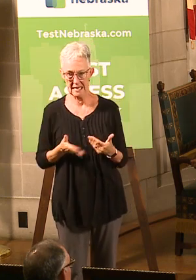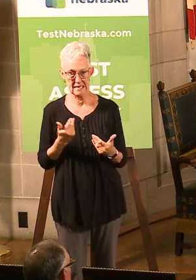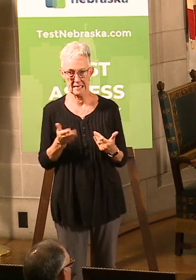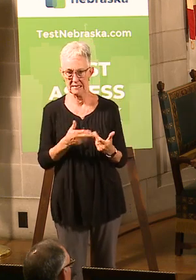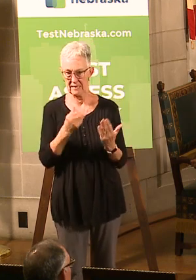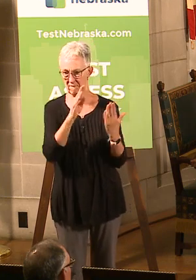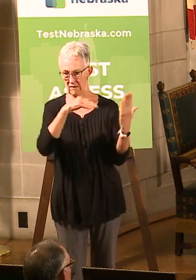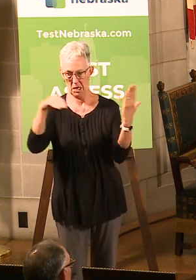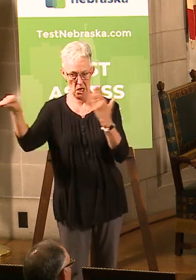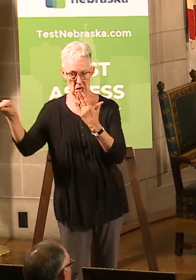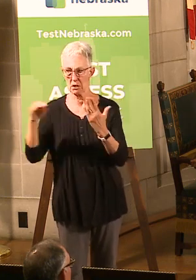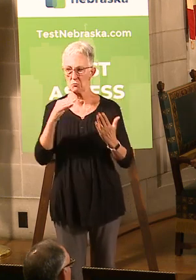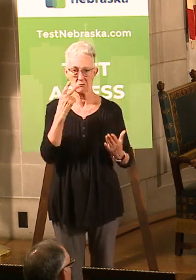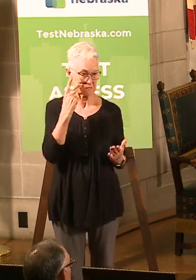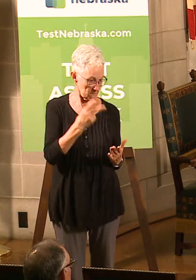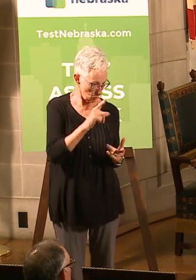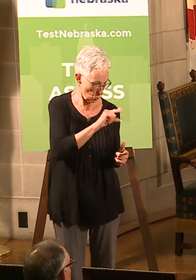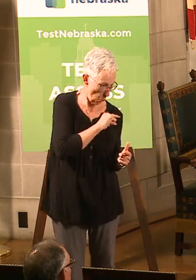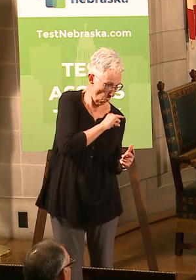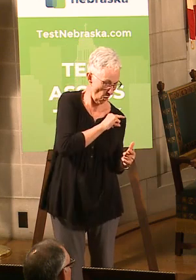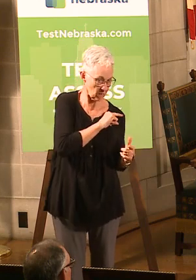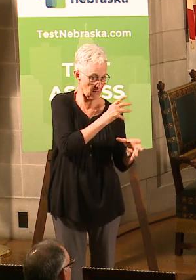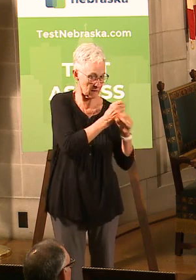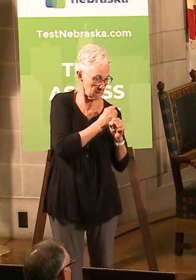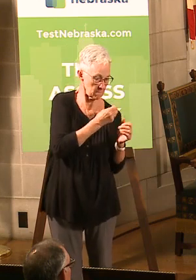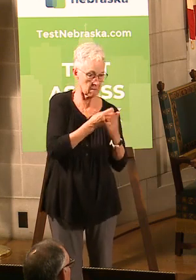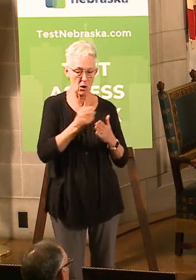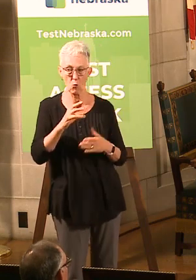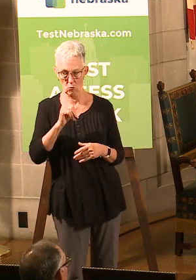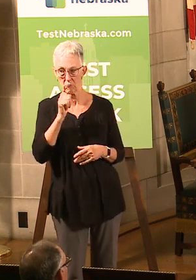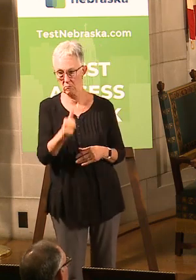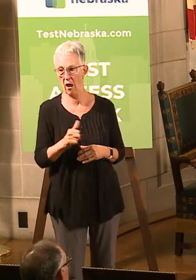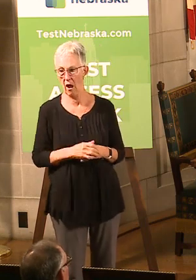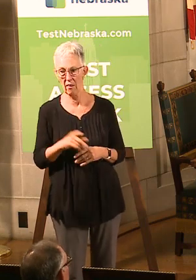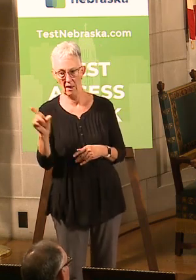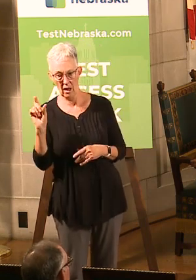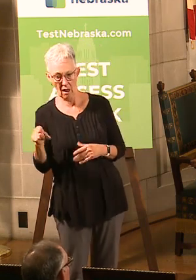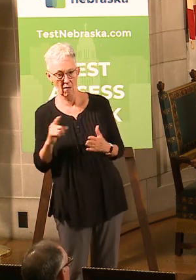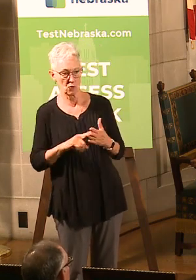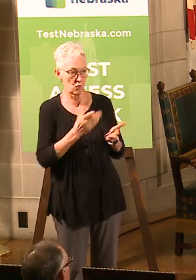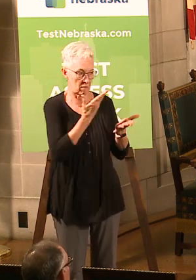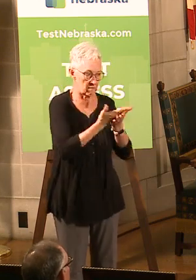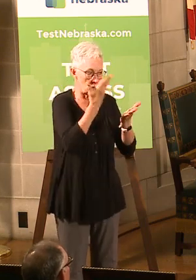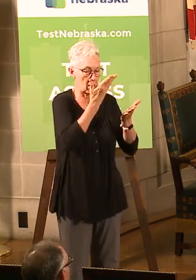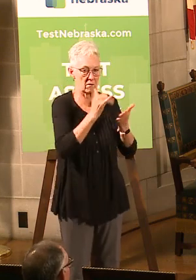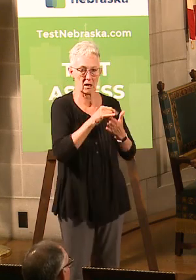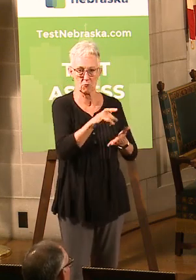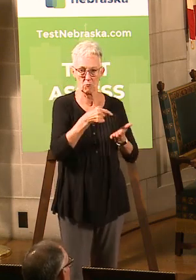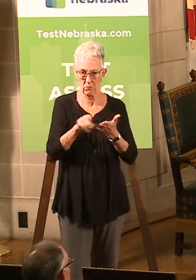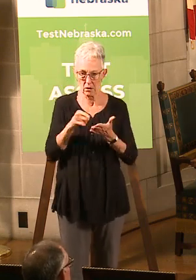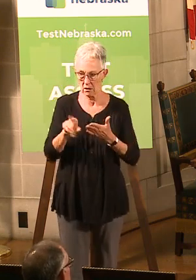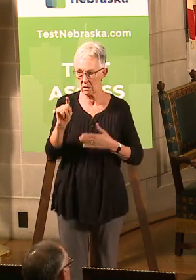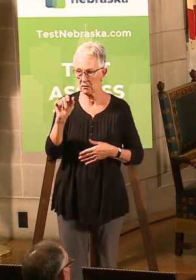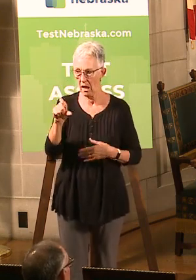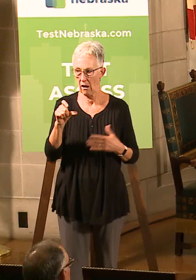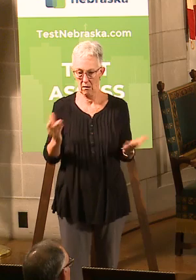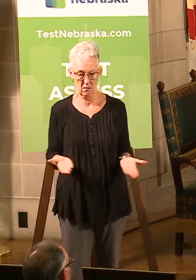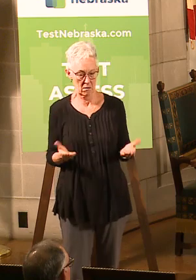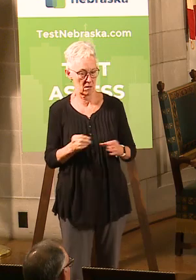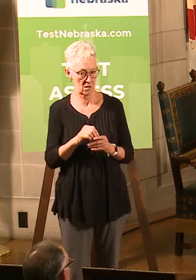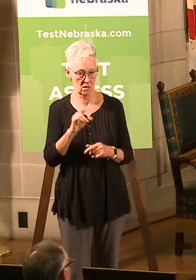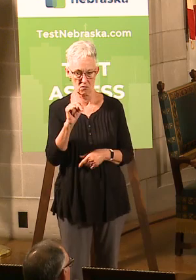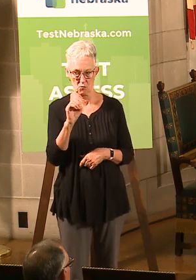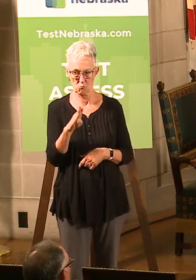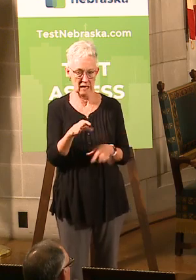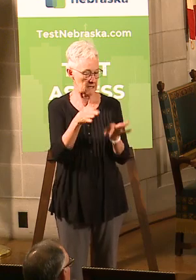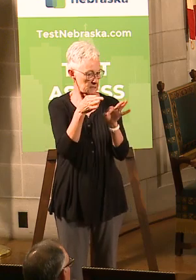then you'll get a chance to fill out the rest of the application. Just they'll verify, for example, that you are a taxpayer in Nebraska and so forth. But it's a really simple